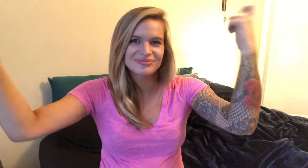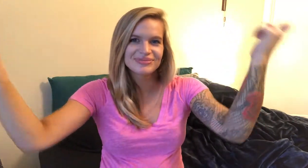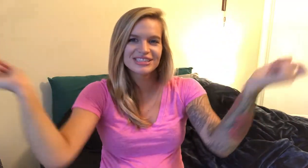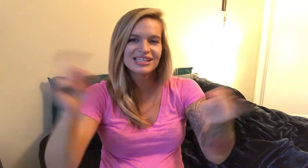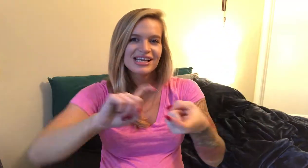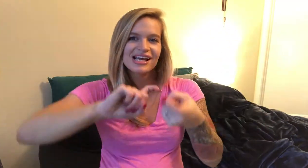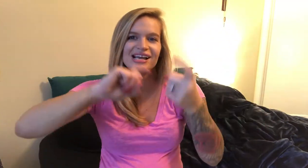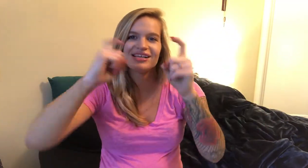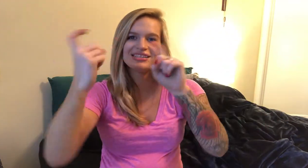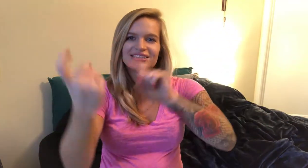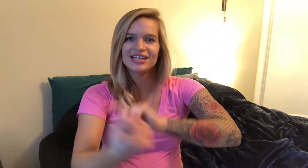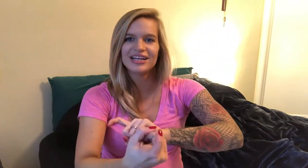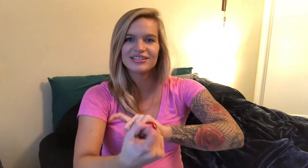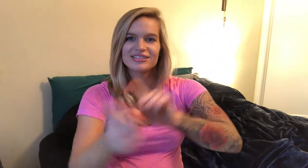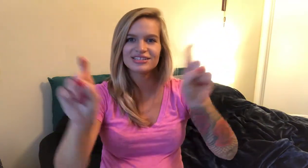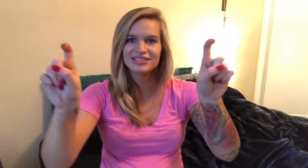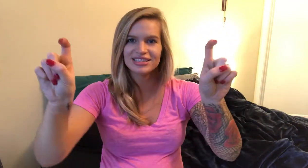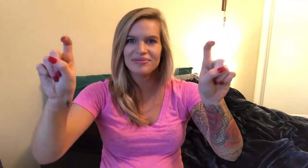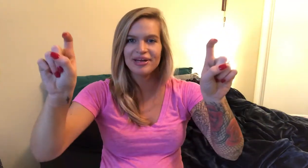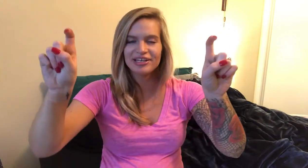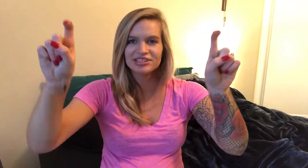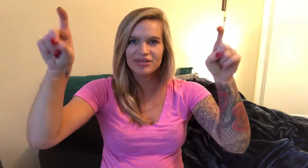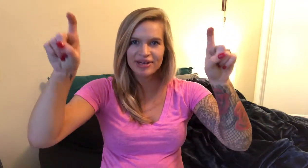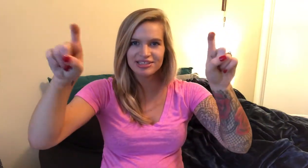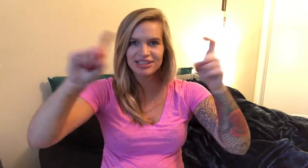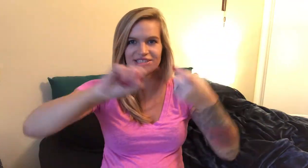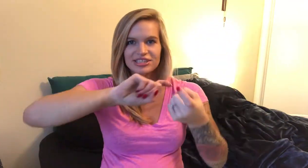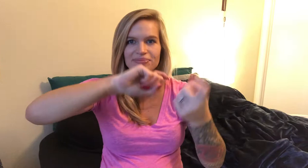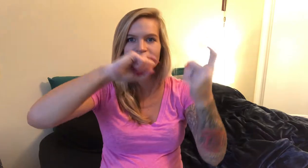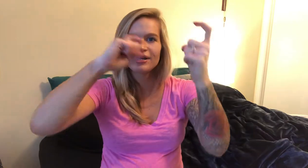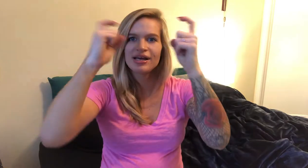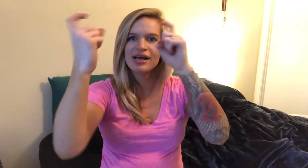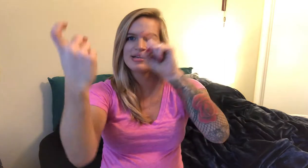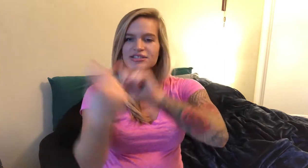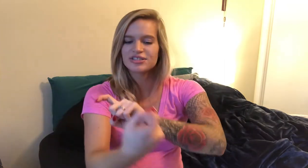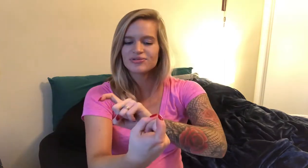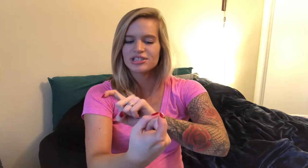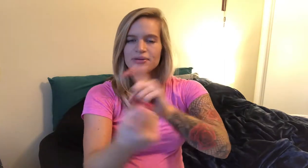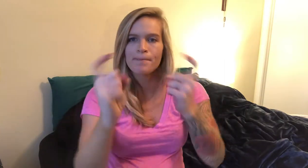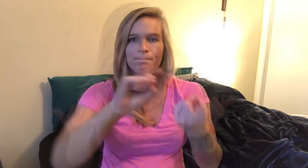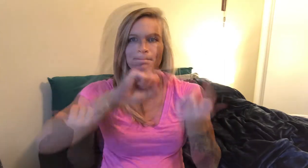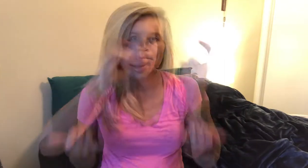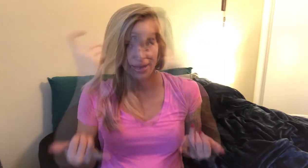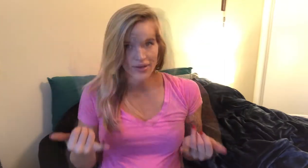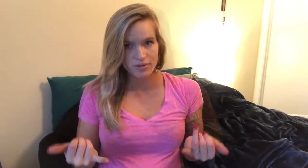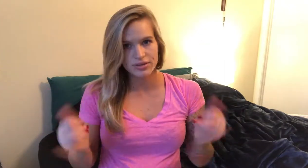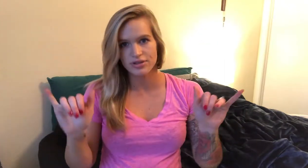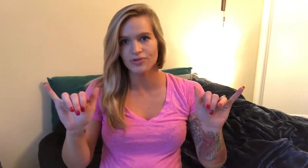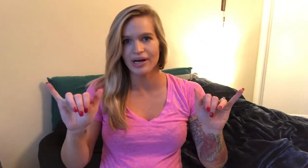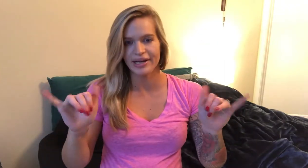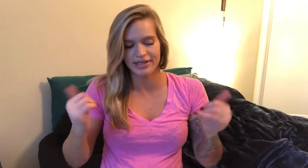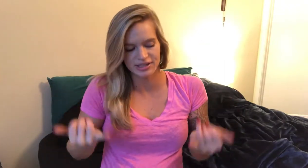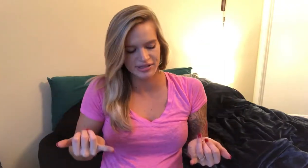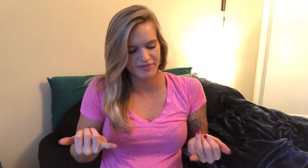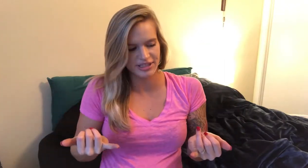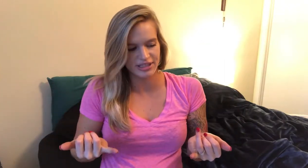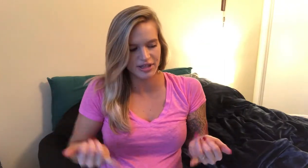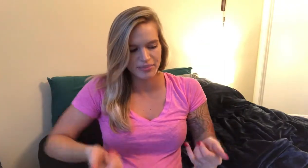changed same hand shape X hand shape and just switch them now so why handshake facing up